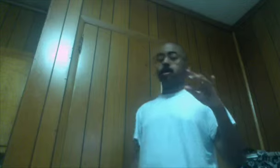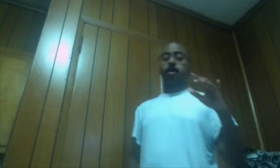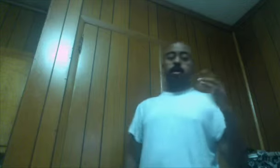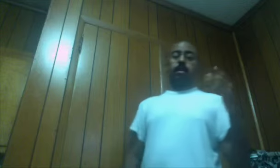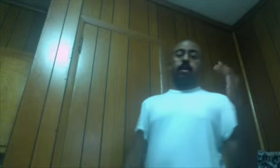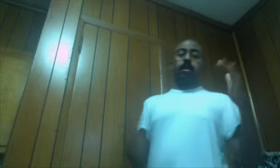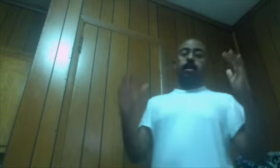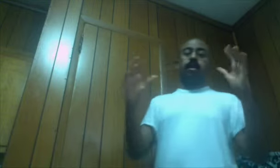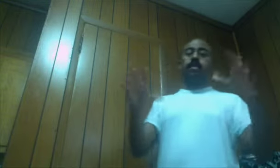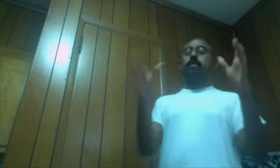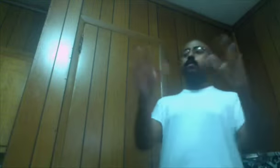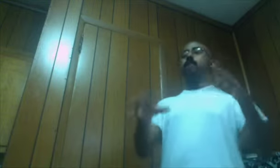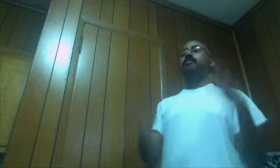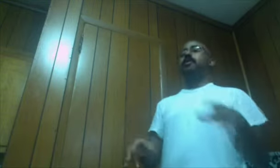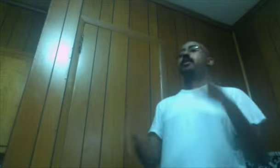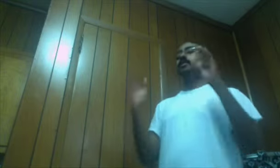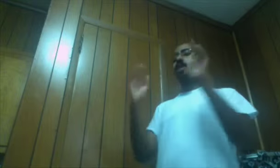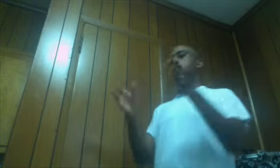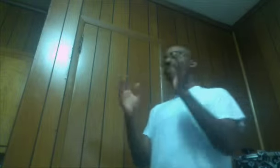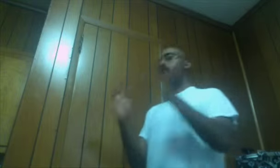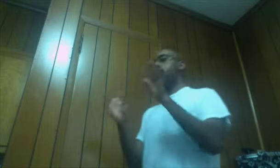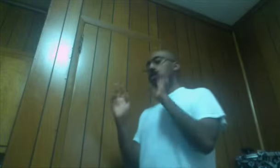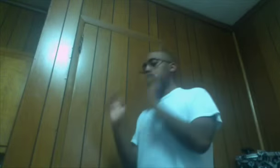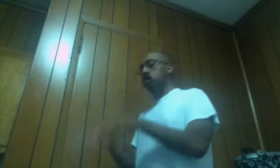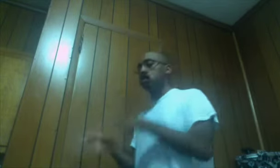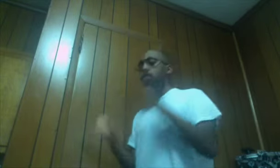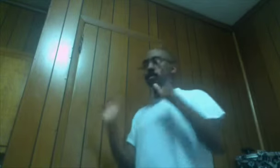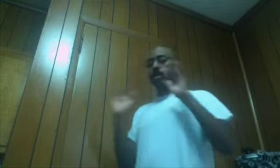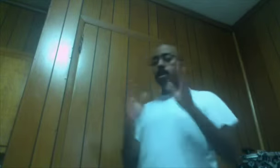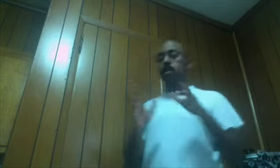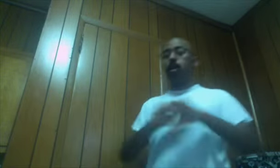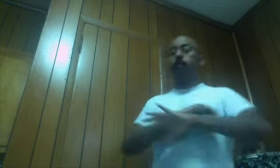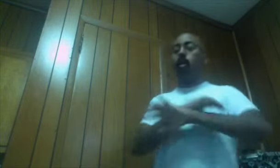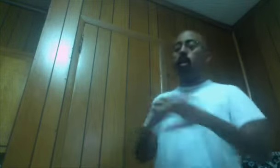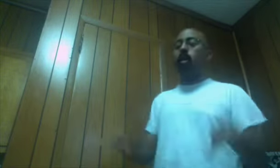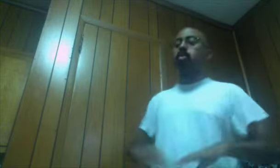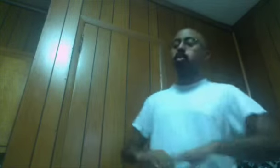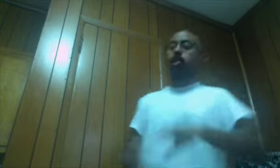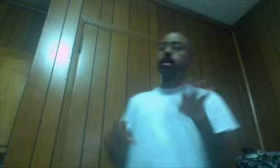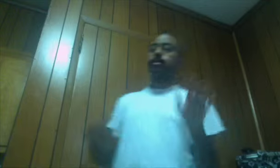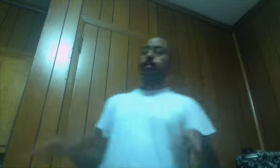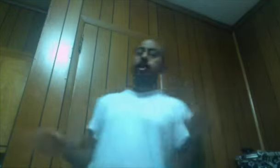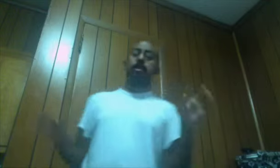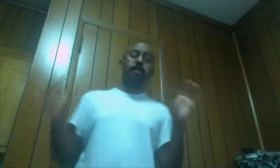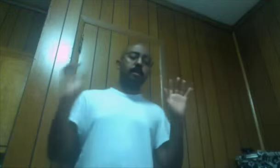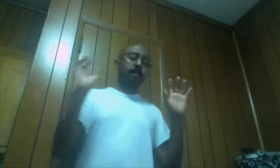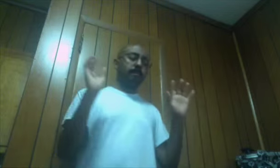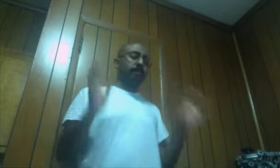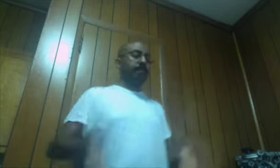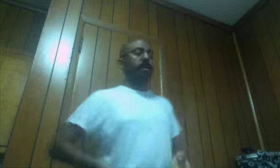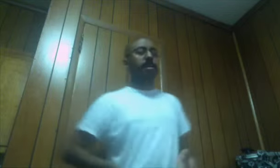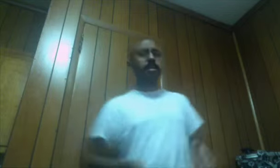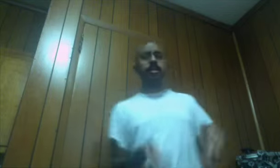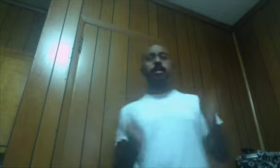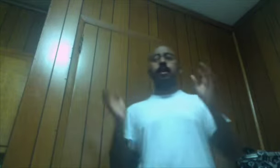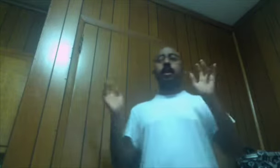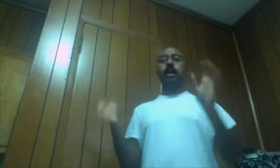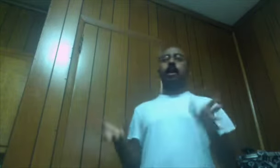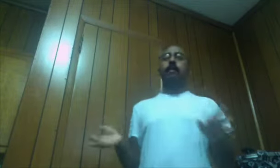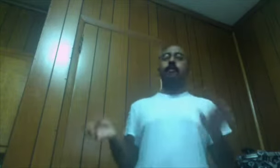Uh Less than 1% 0.2% Of all Transplant Patients With